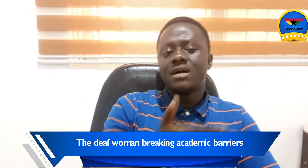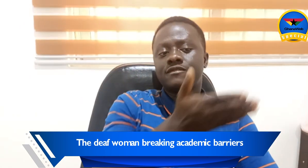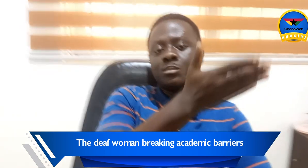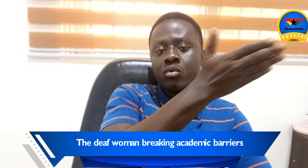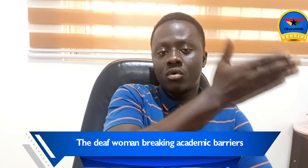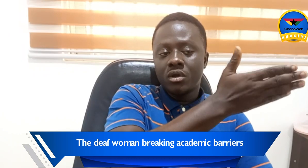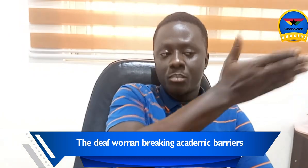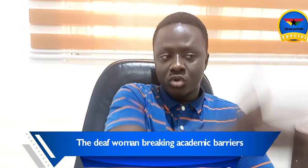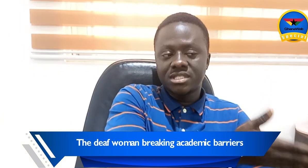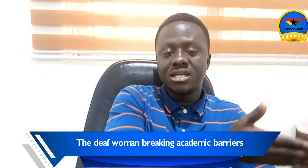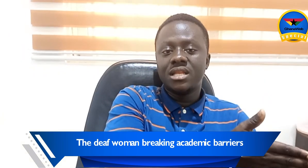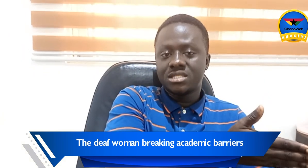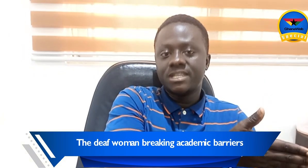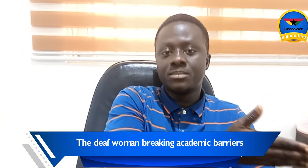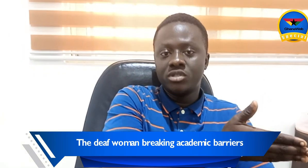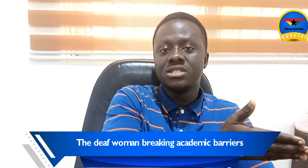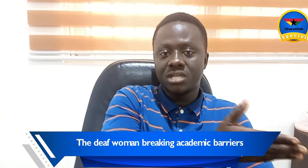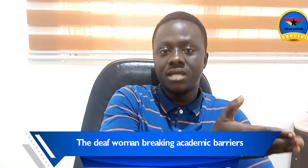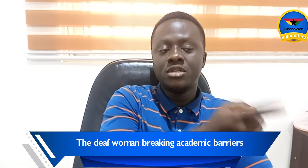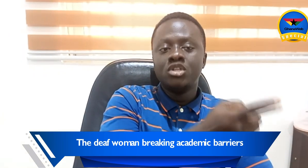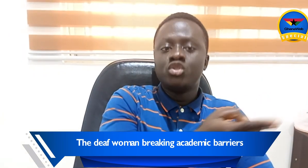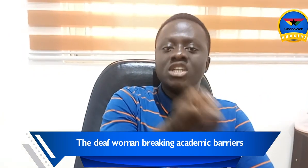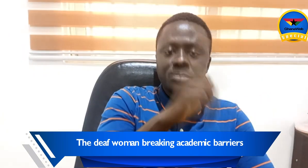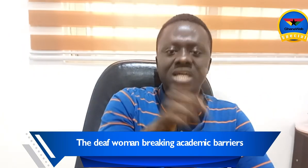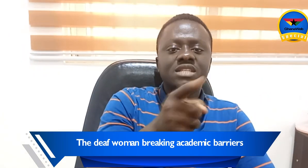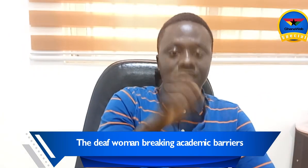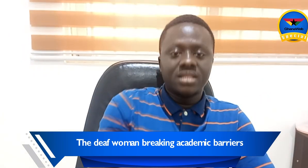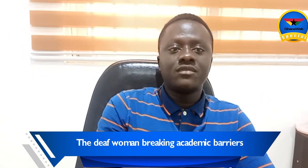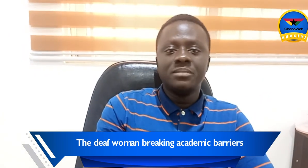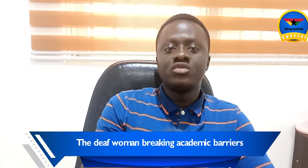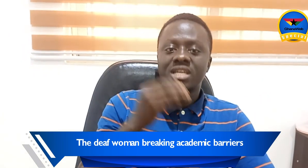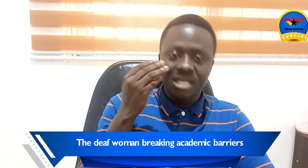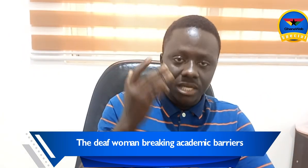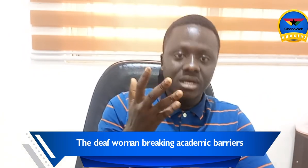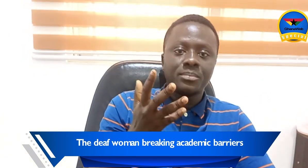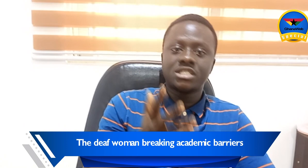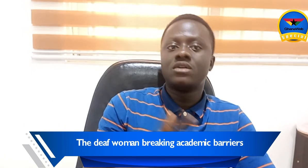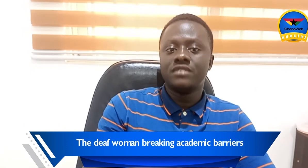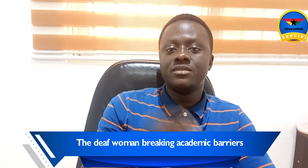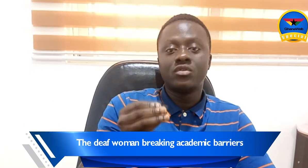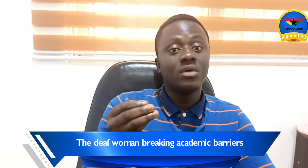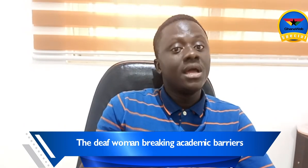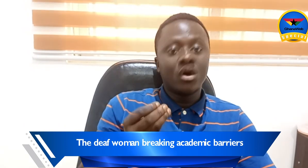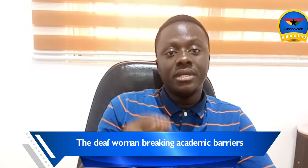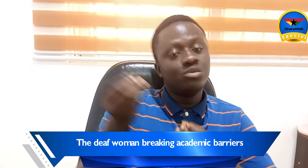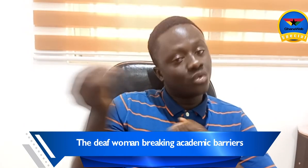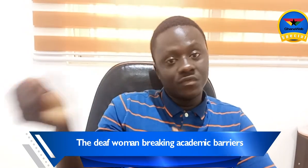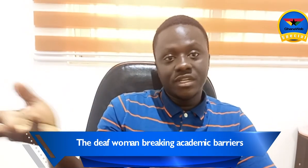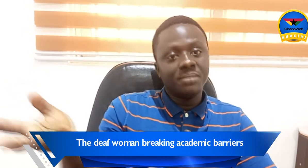pause the lecture at a point in time to explain it further for me to get a clearer picture of it before I'll be able to convey the